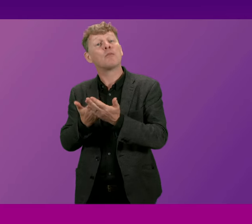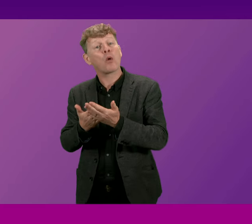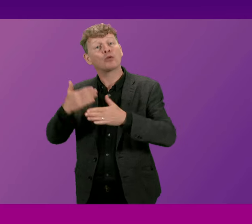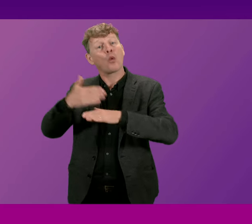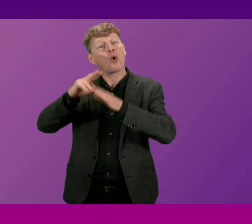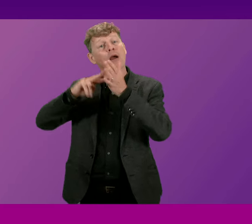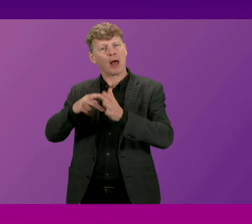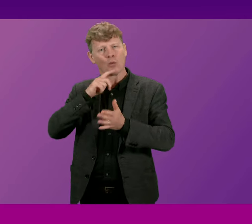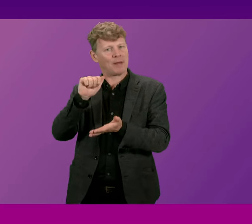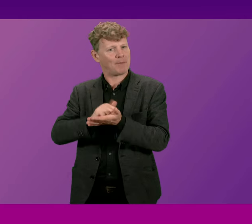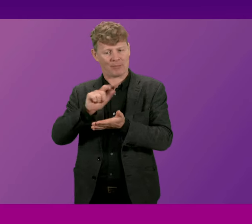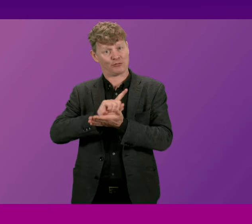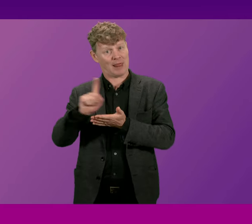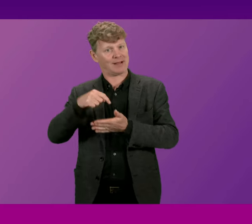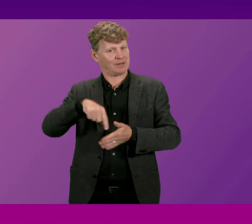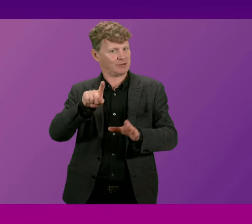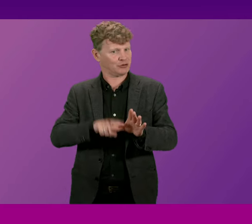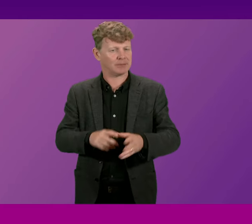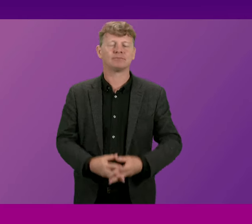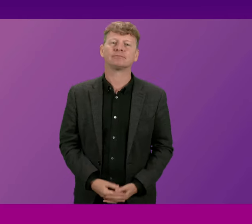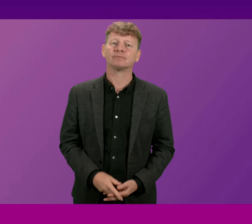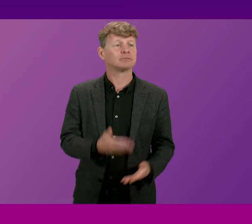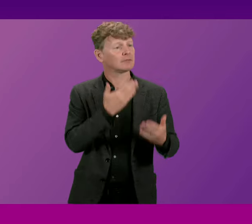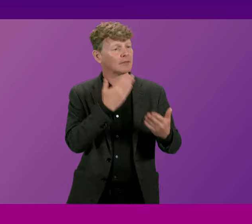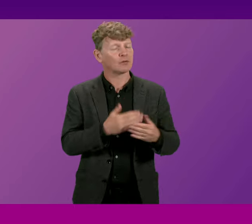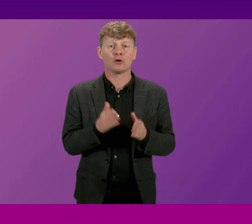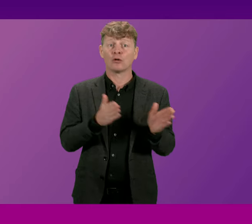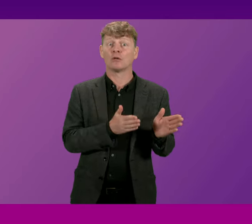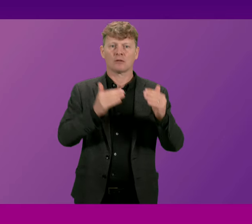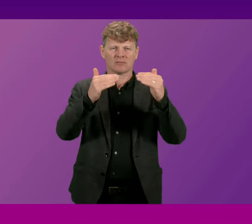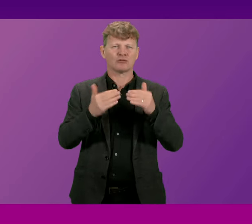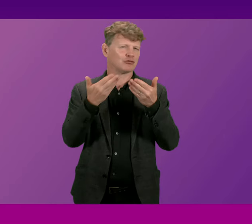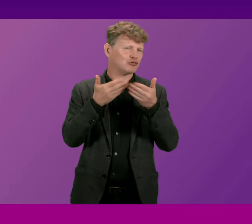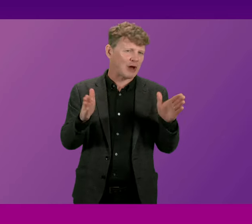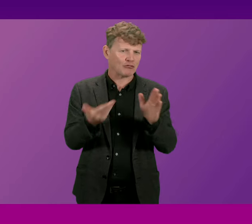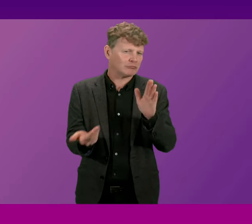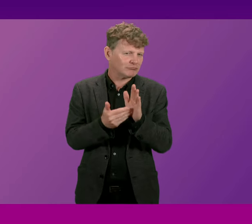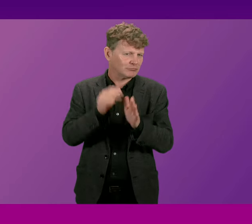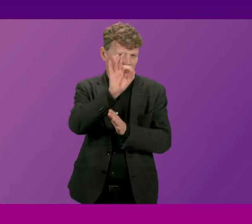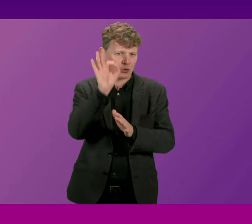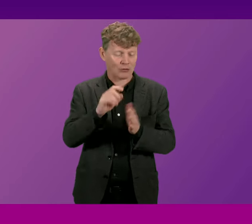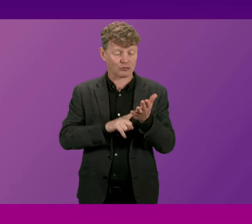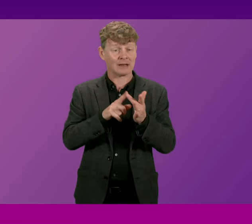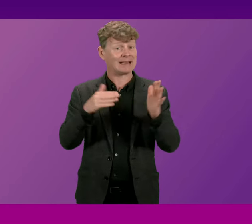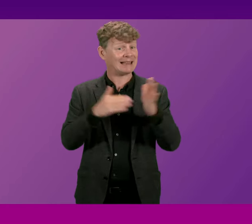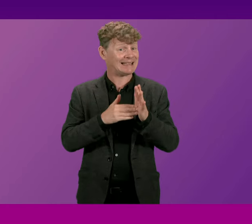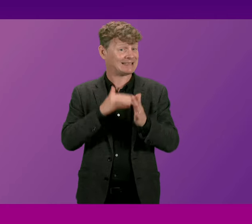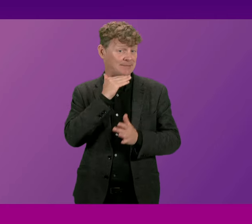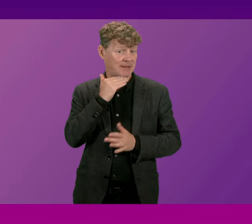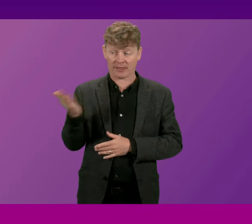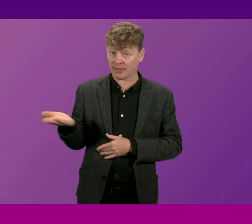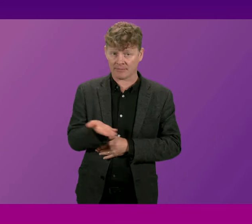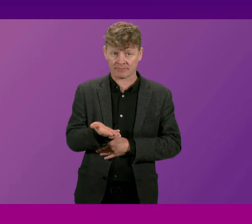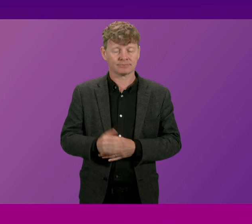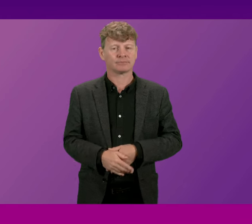be published later on this year Thank you We move to constituency and general supplementaries I call Liz Smith Thank